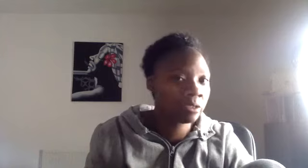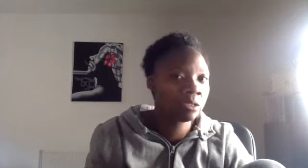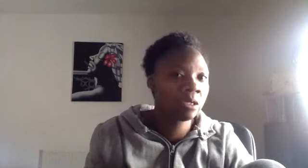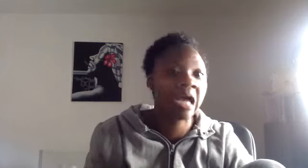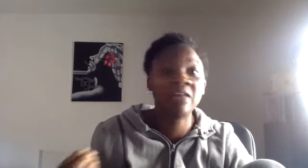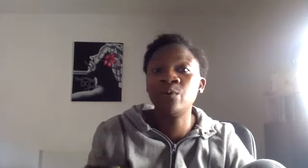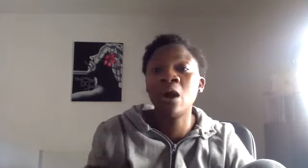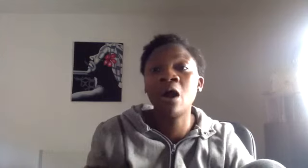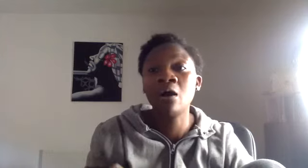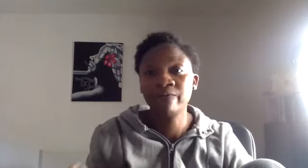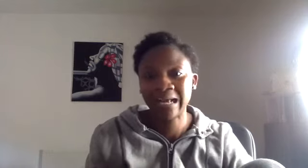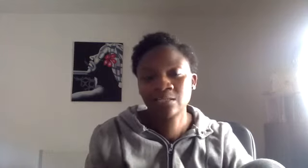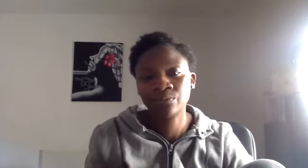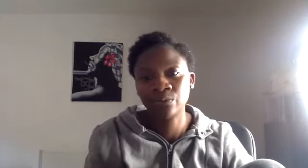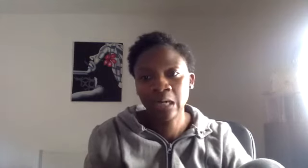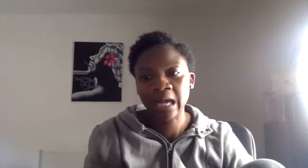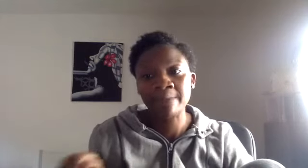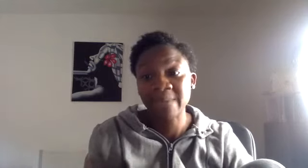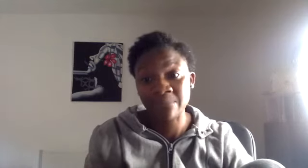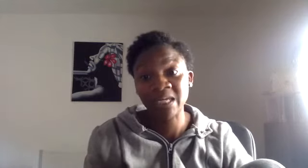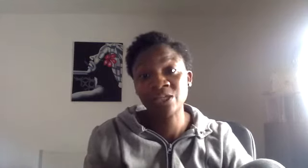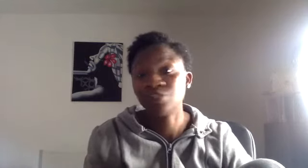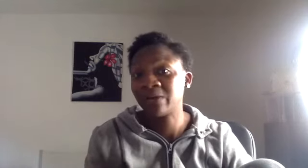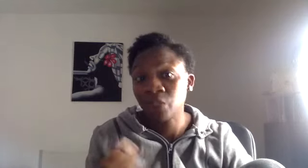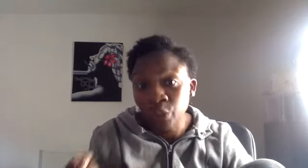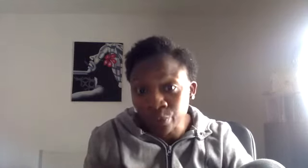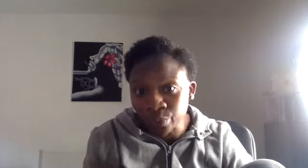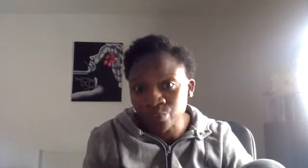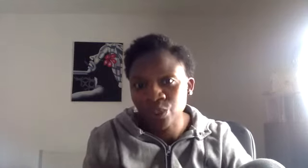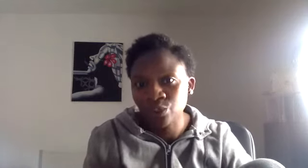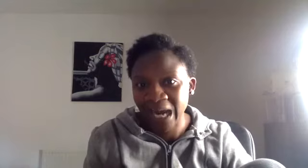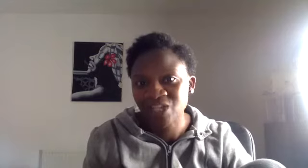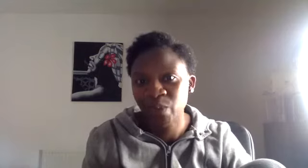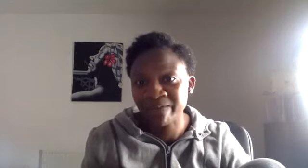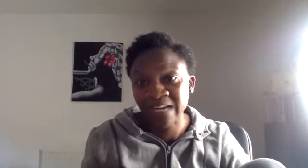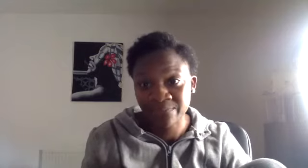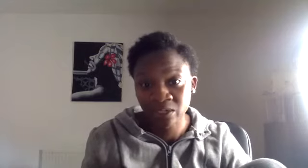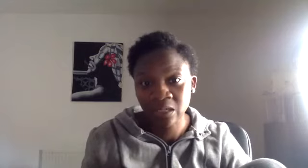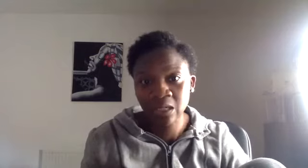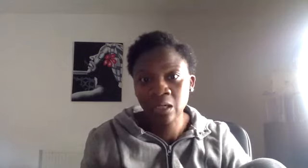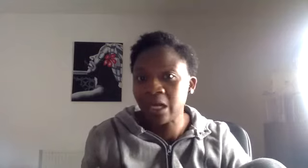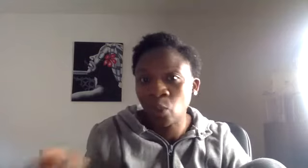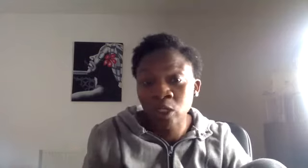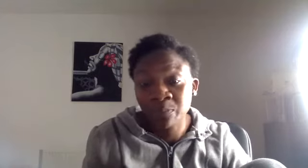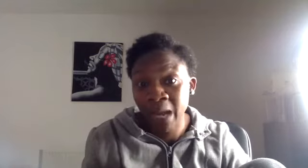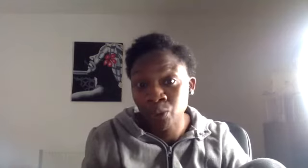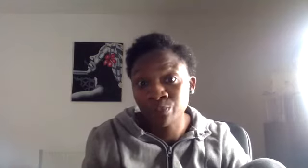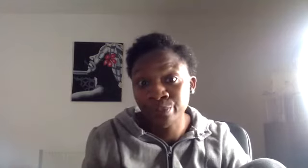And if you are flexible, it may mean that you have to lose your actual investment in order to be able to move